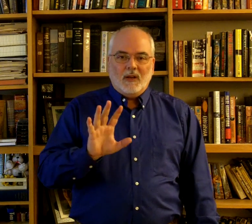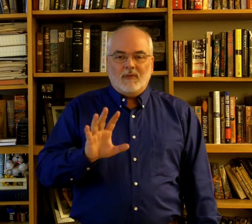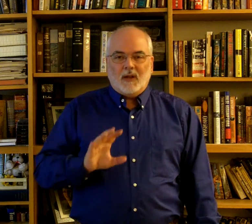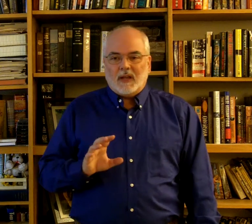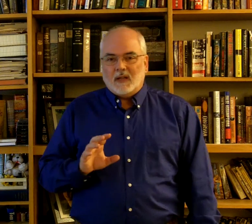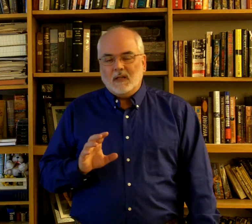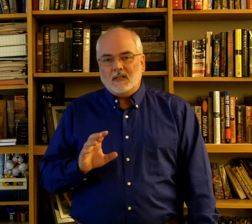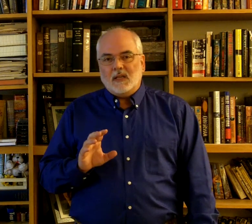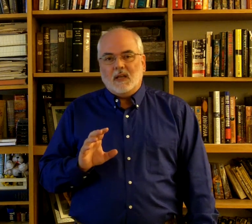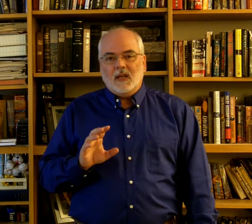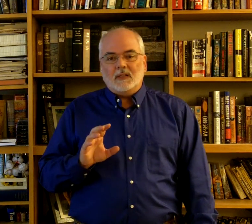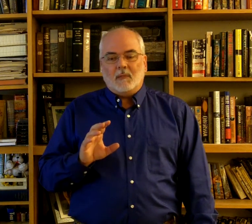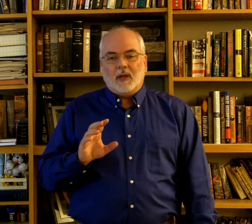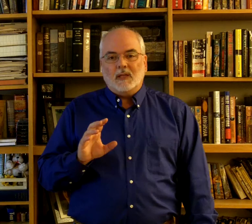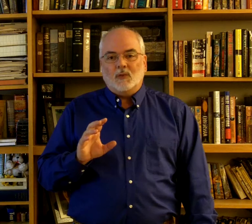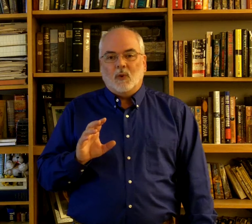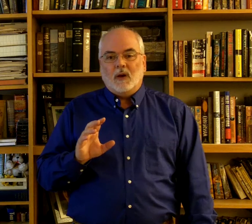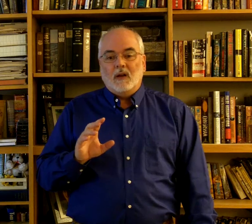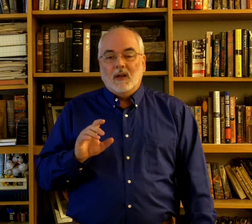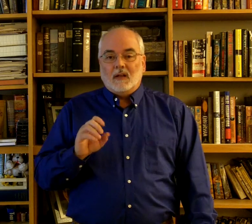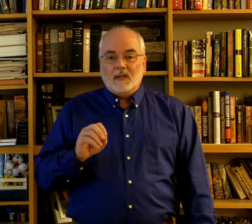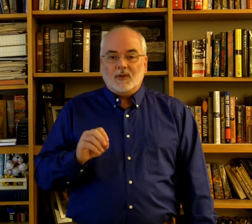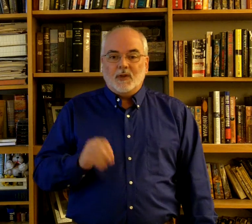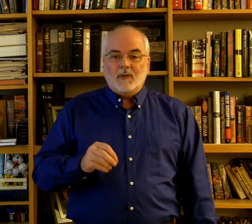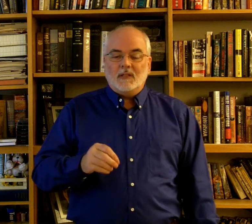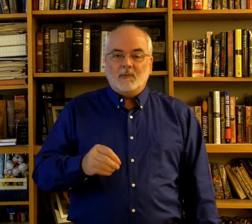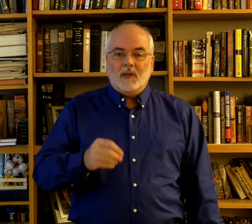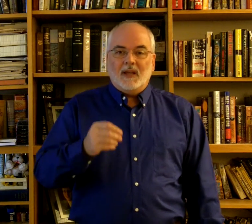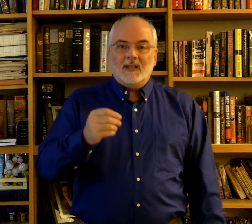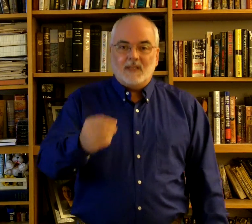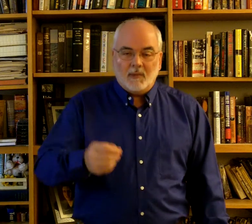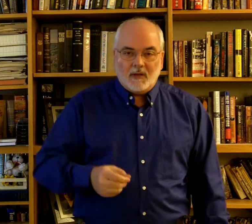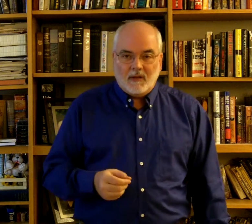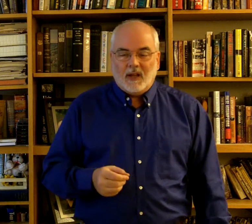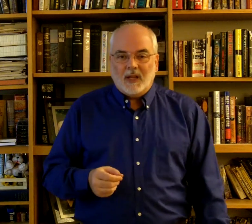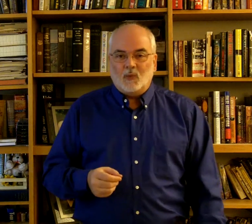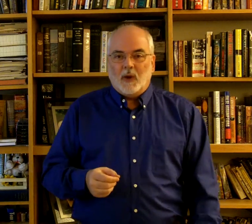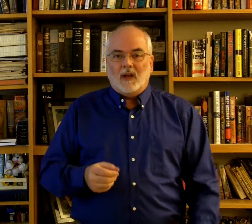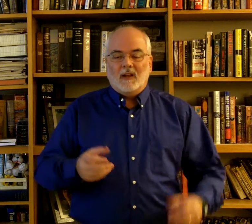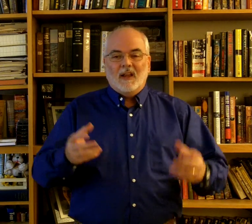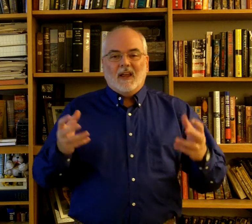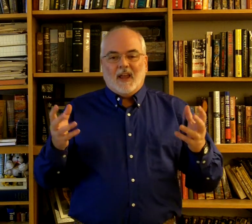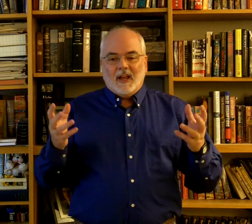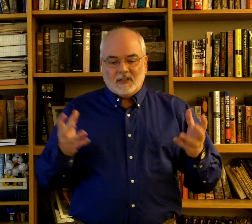feel like LTC is a place where leadership needs to be exhibited as well as